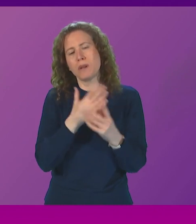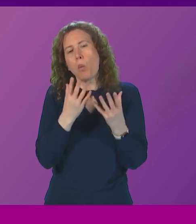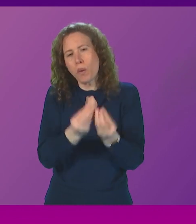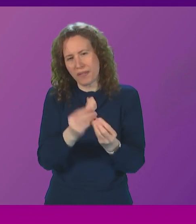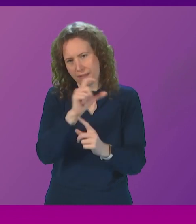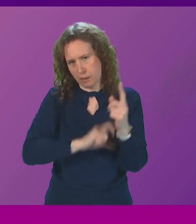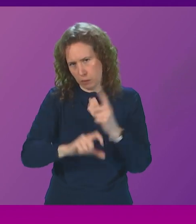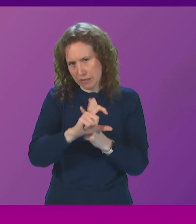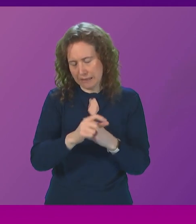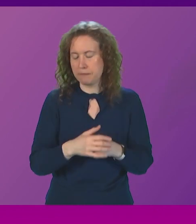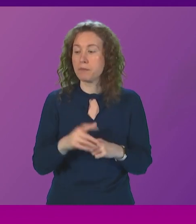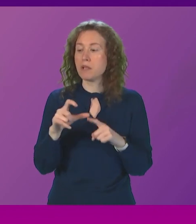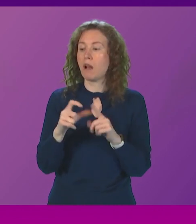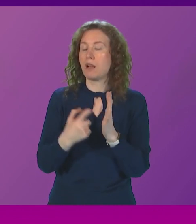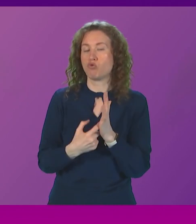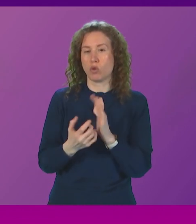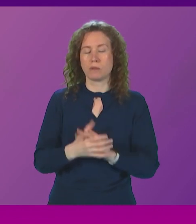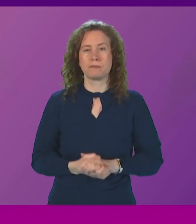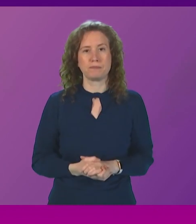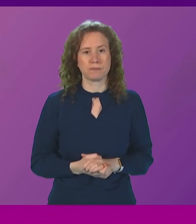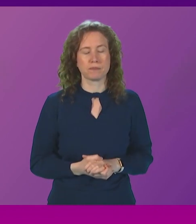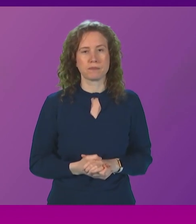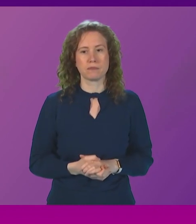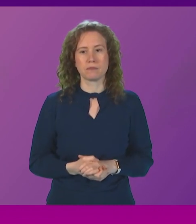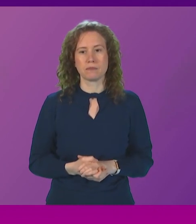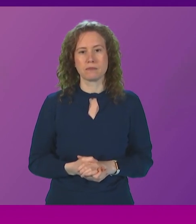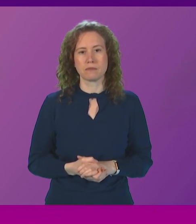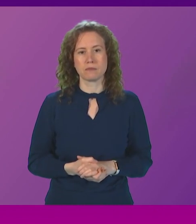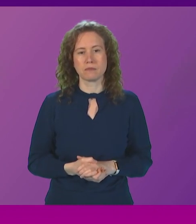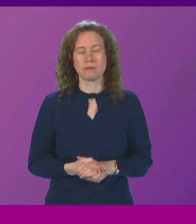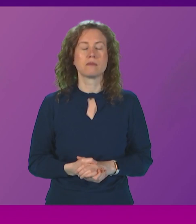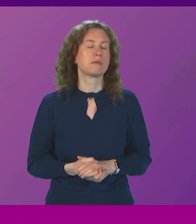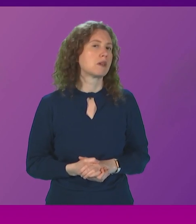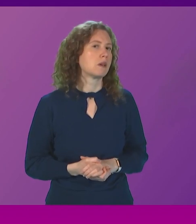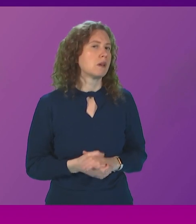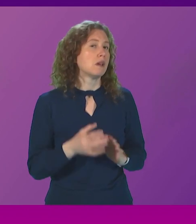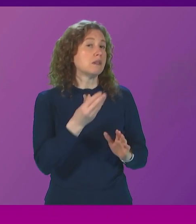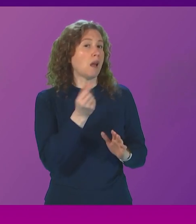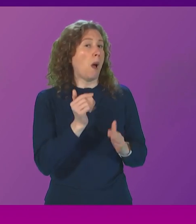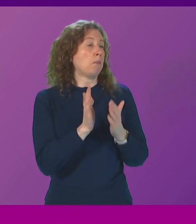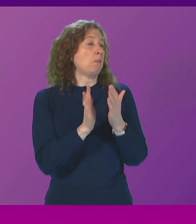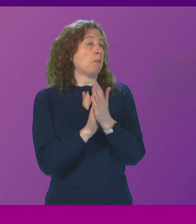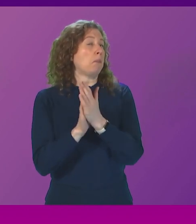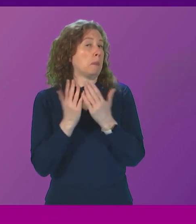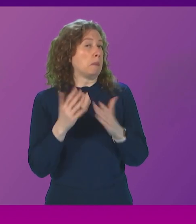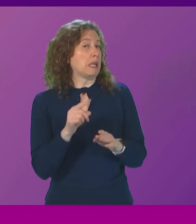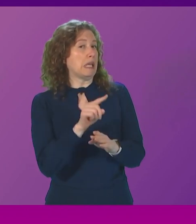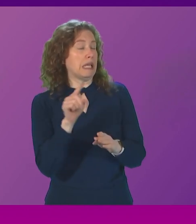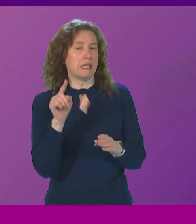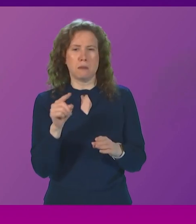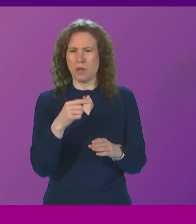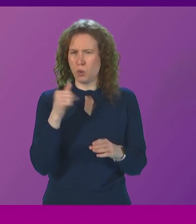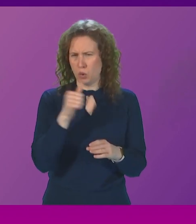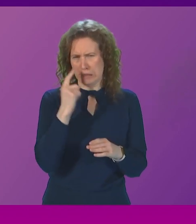involved. Douglas Ross, I mean, muted applause from behind him. And if you could see the